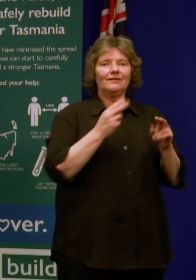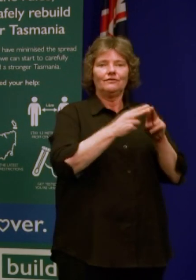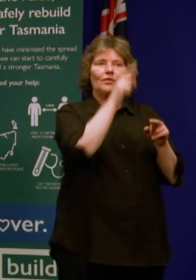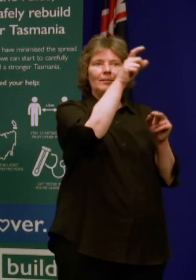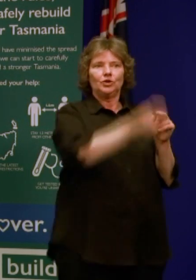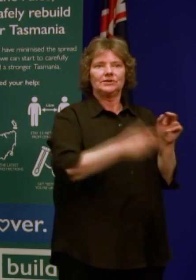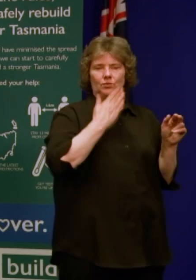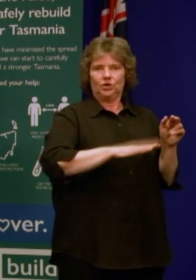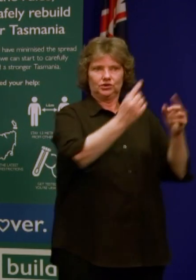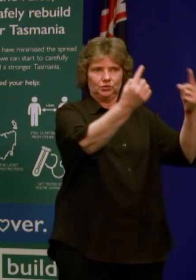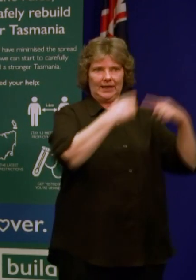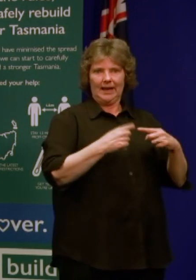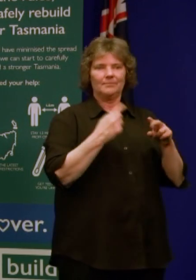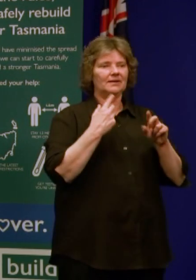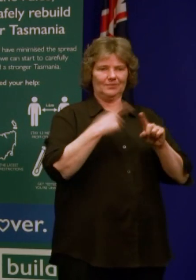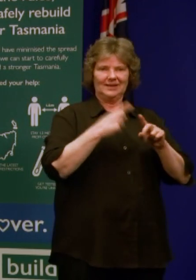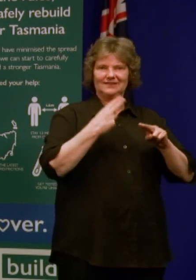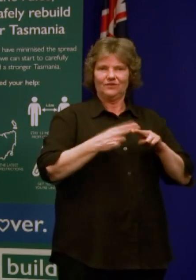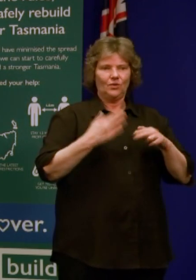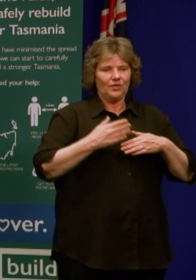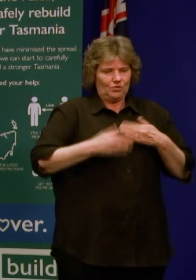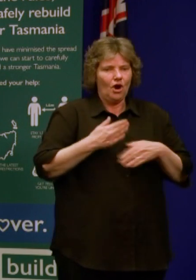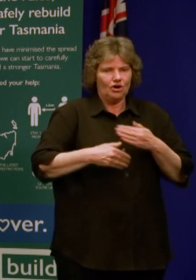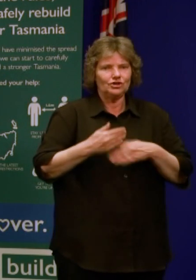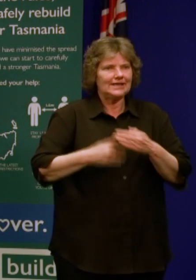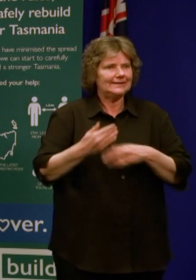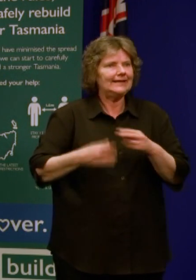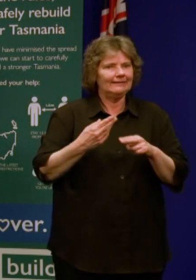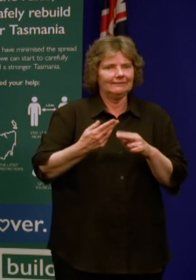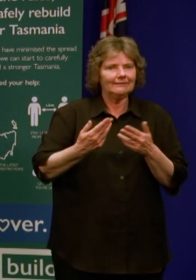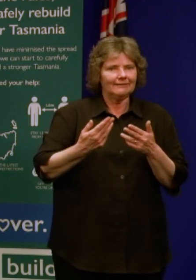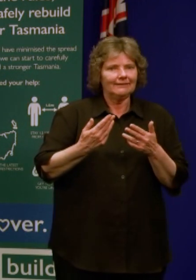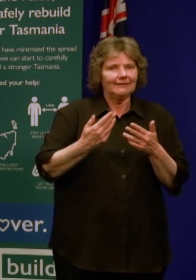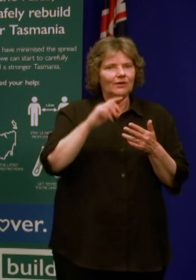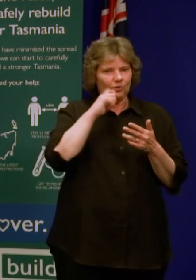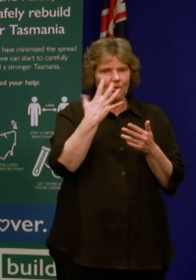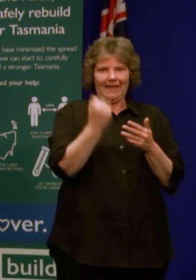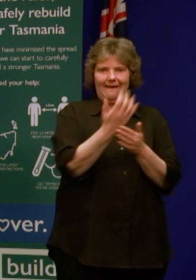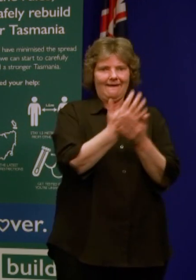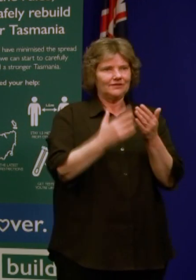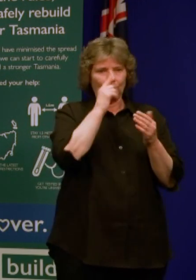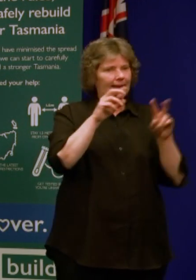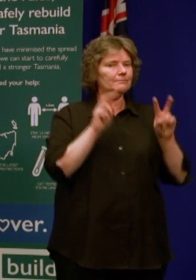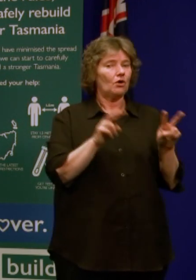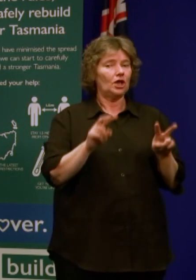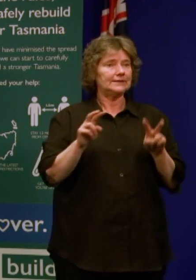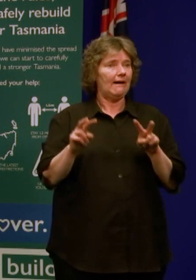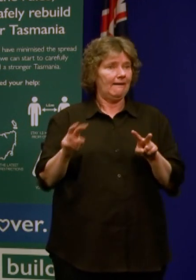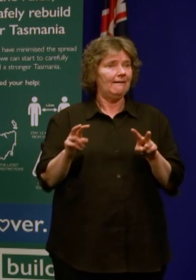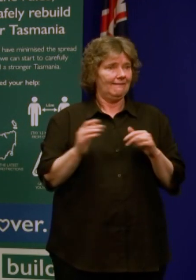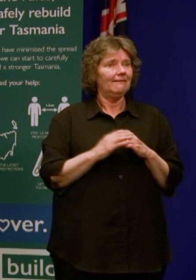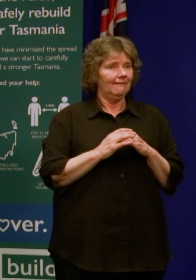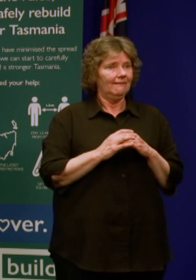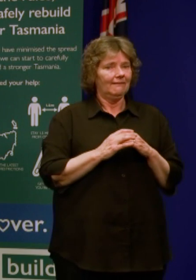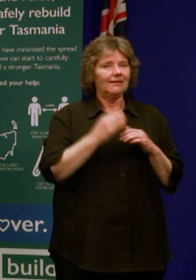also the processing. It will have better information available to us to monitor some of those things. So people will see in the next few days